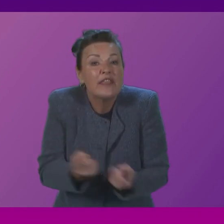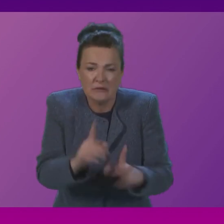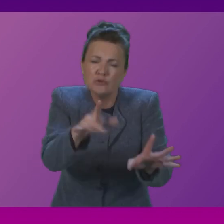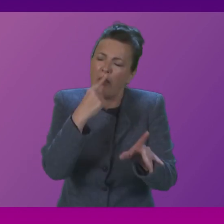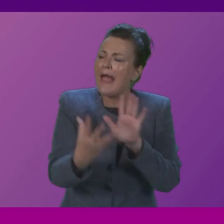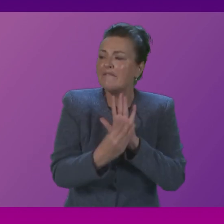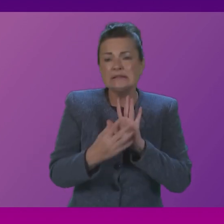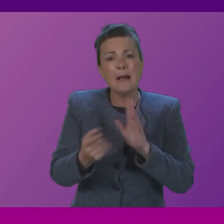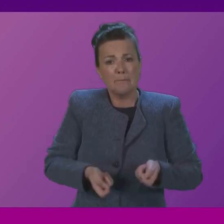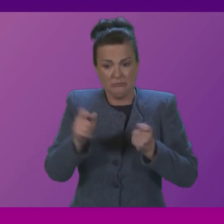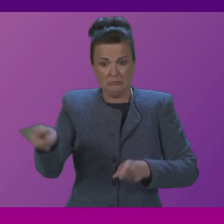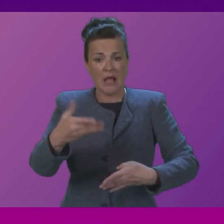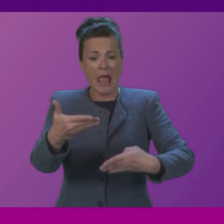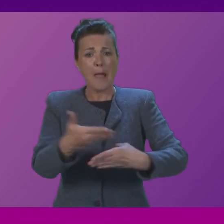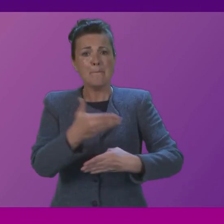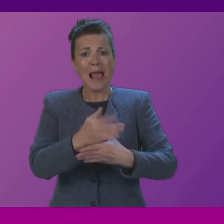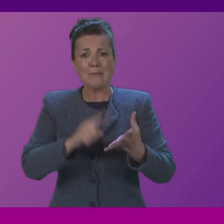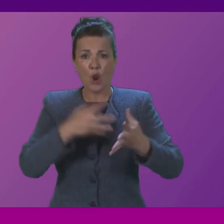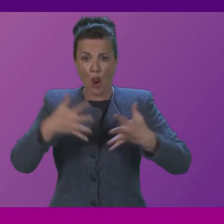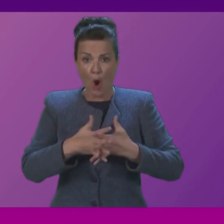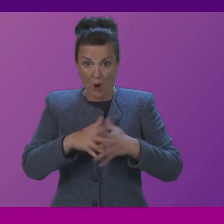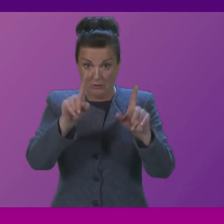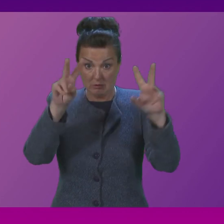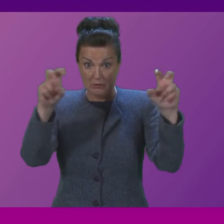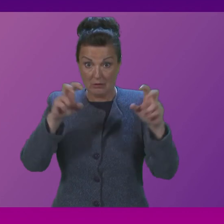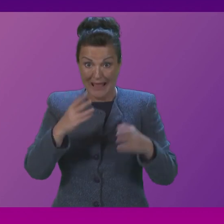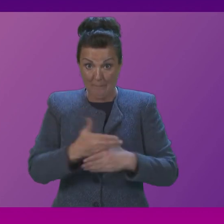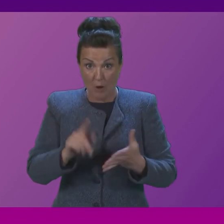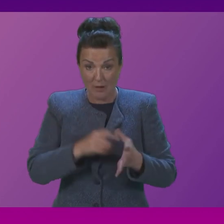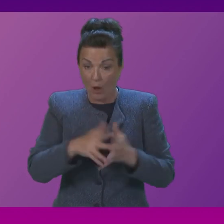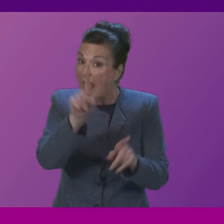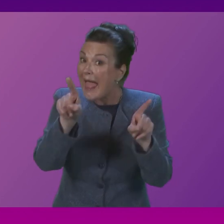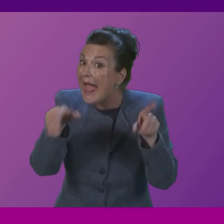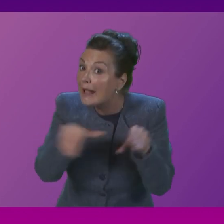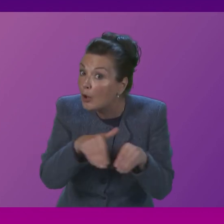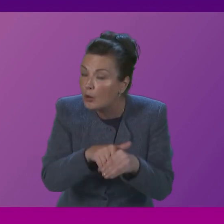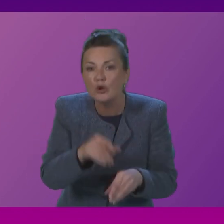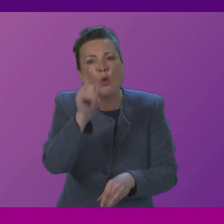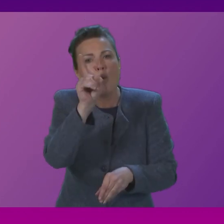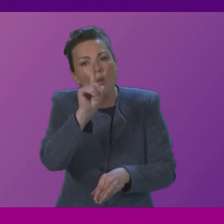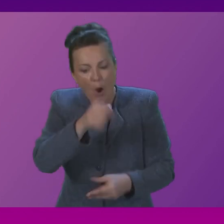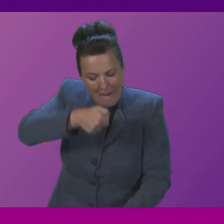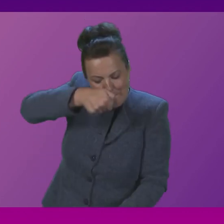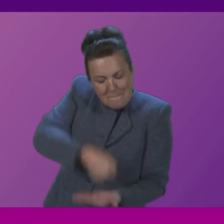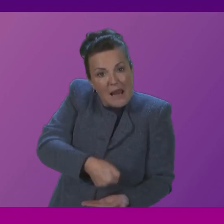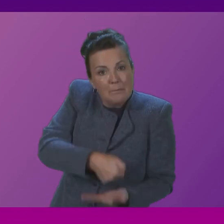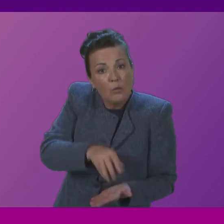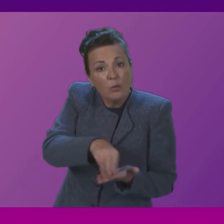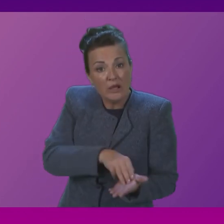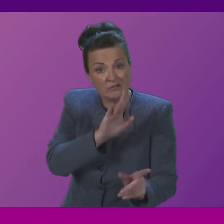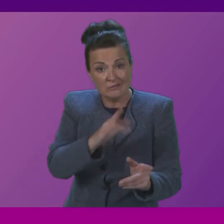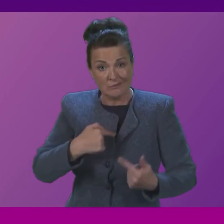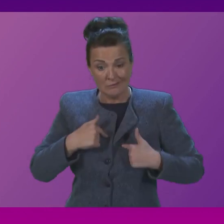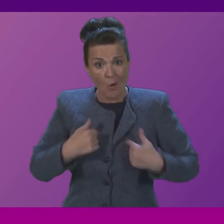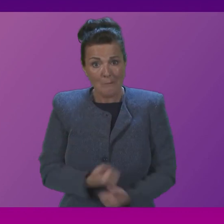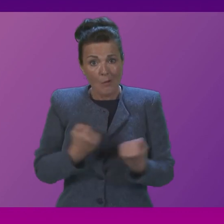raised here right now employment law including the setting of the national minimum wage it is currently reserved entirely to the